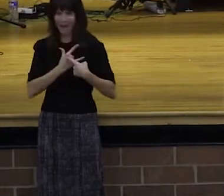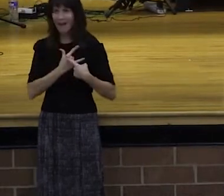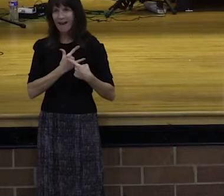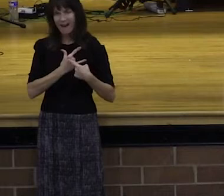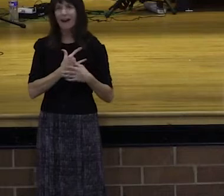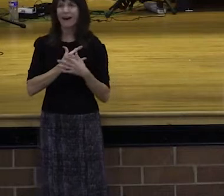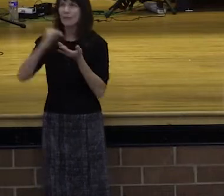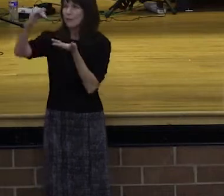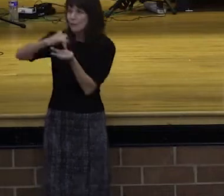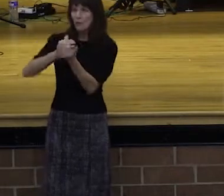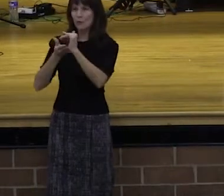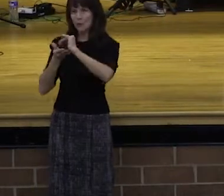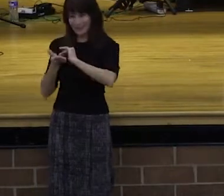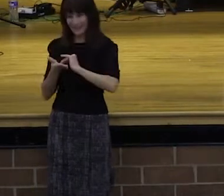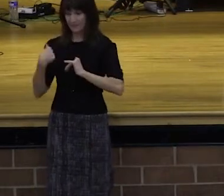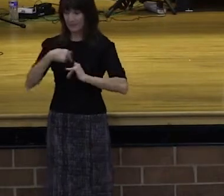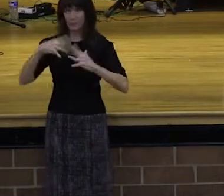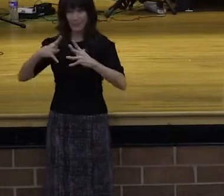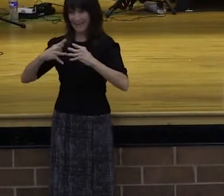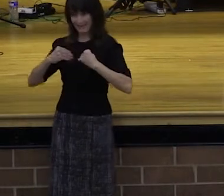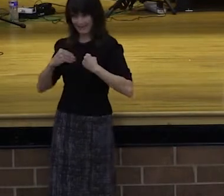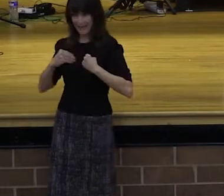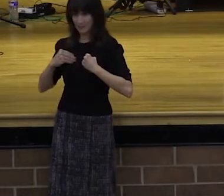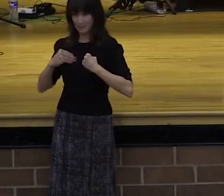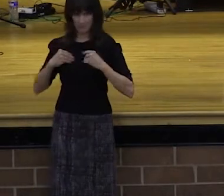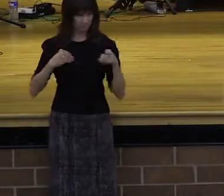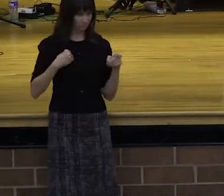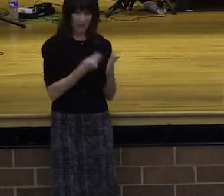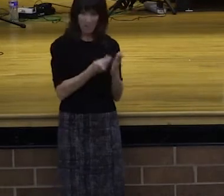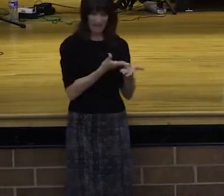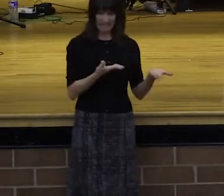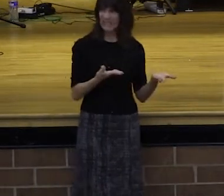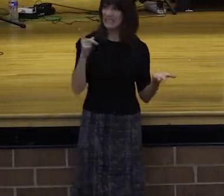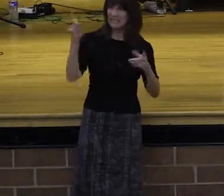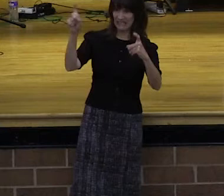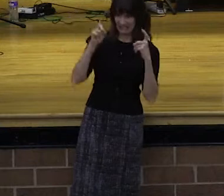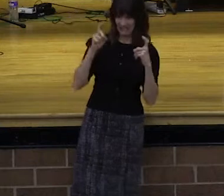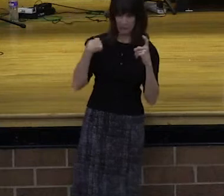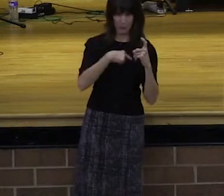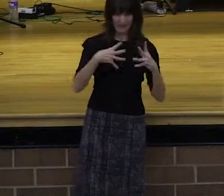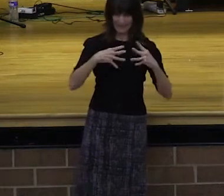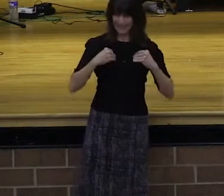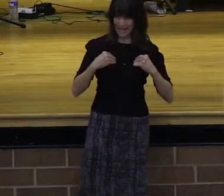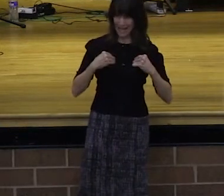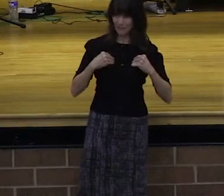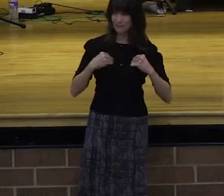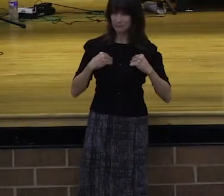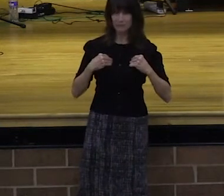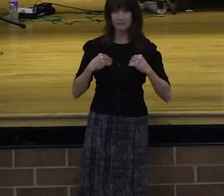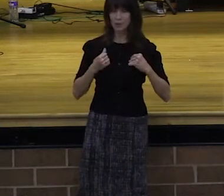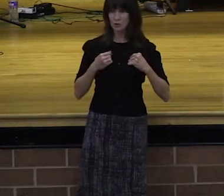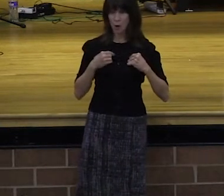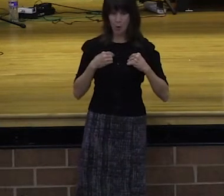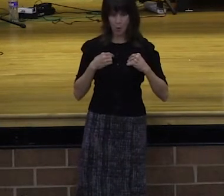you sow financial blessing. Hallelujah. They're all gifts from God and I don't want you to separate them. They're all of God and they're all for